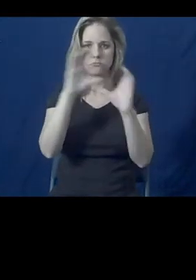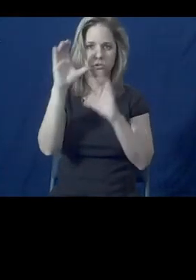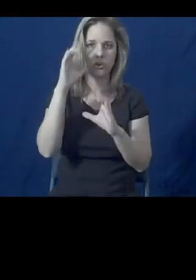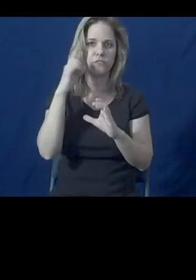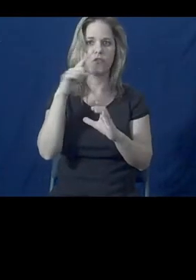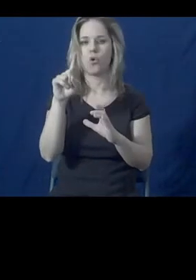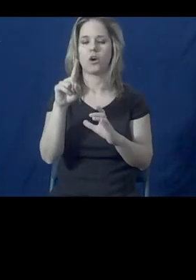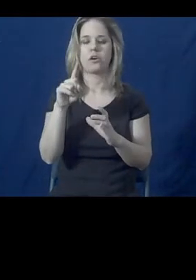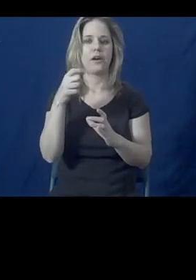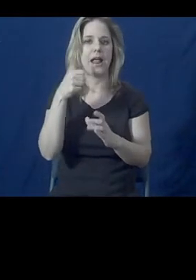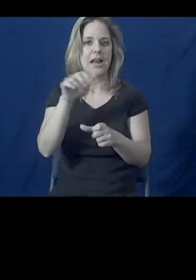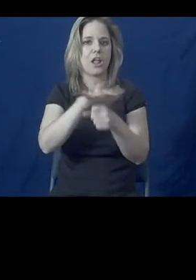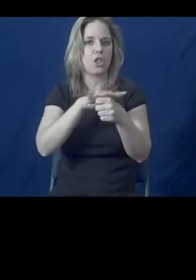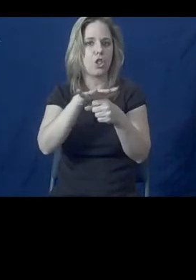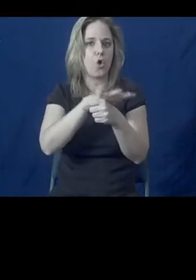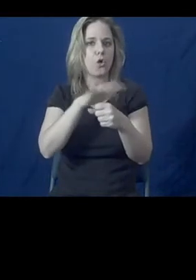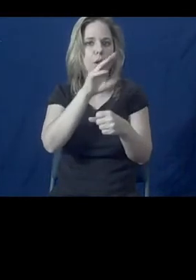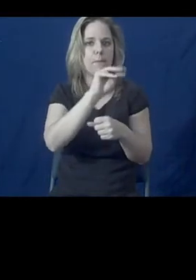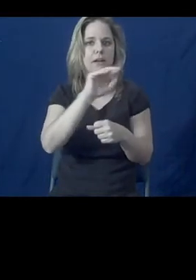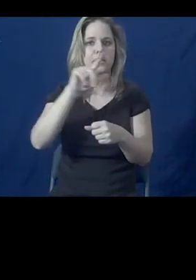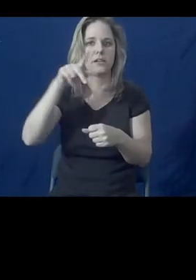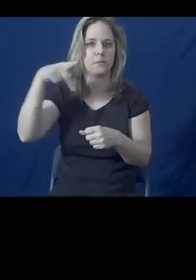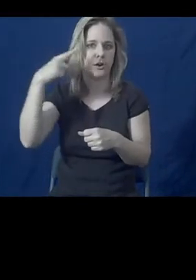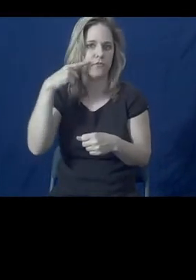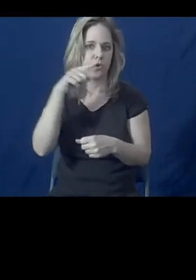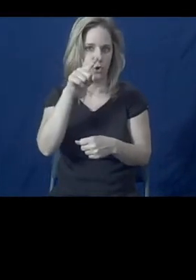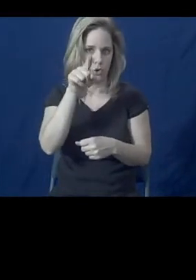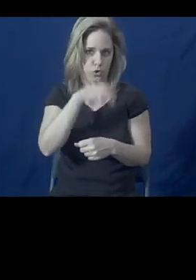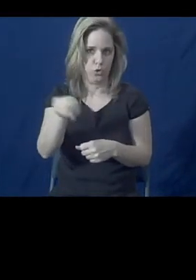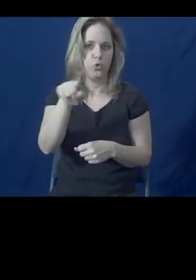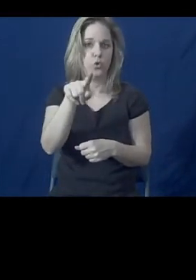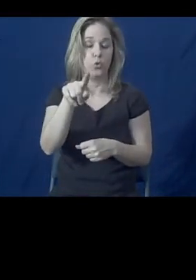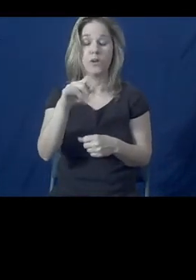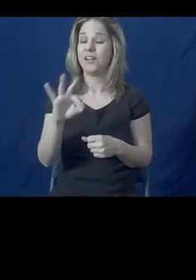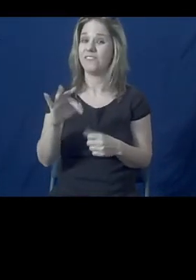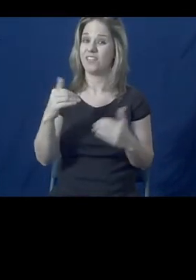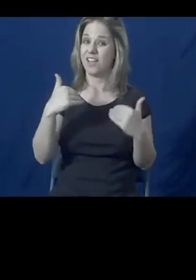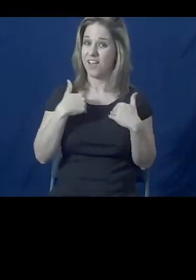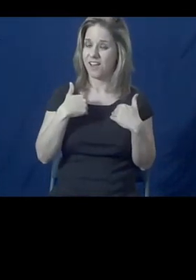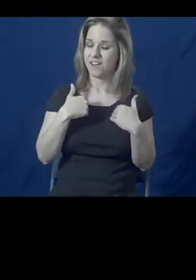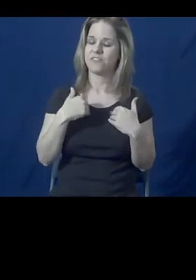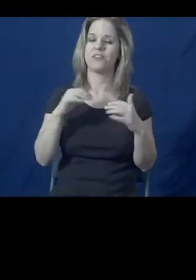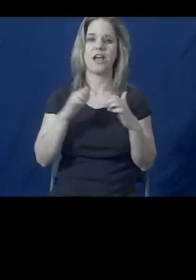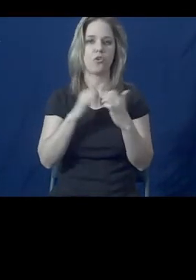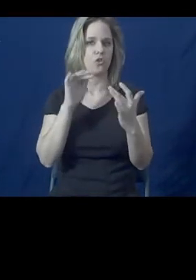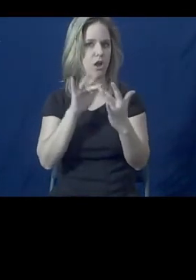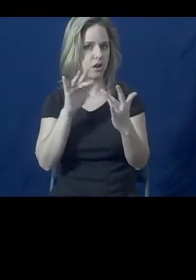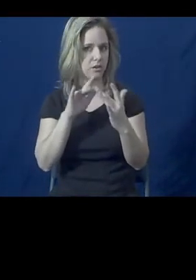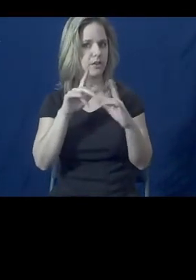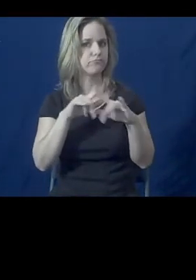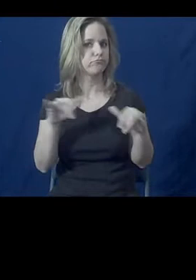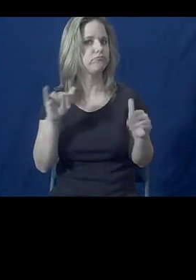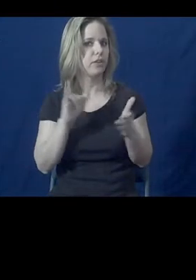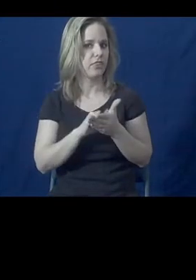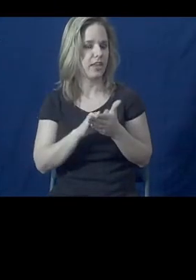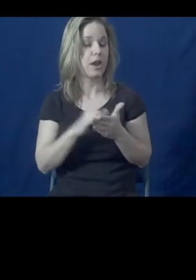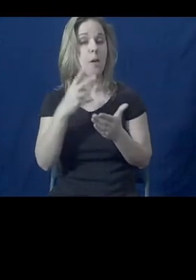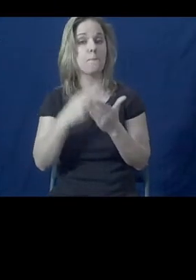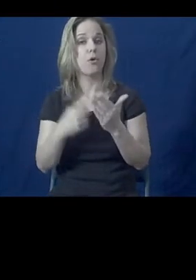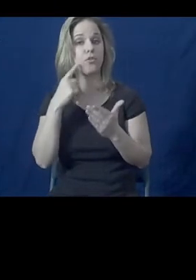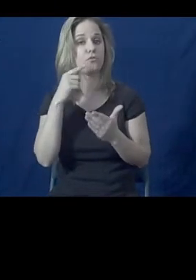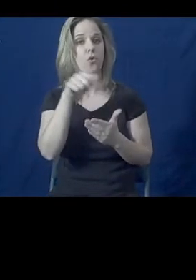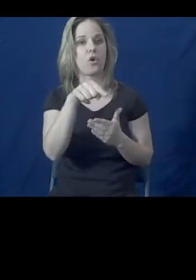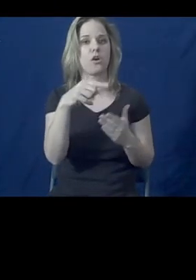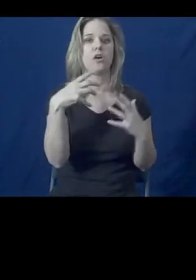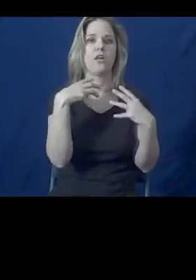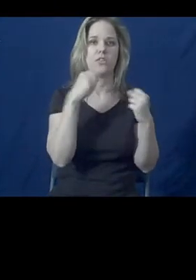-legal partnerships exist in your area. And if they do, the contact information is provided for both the healthcare partner and the